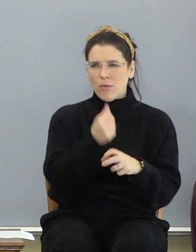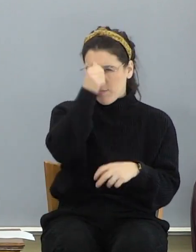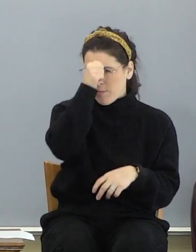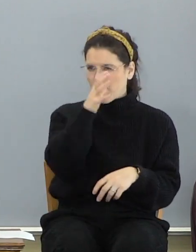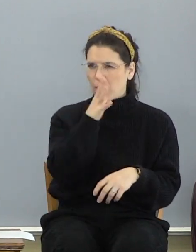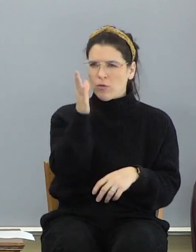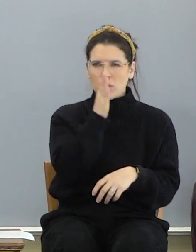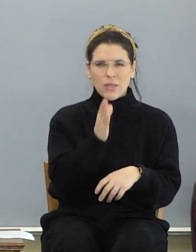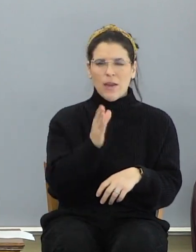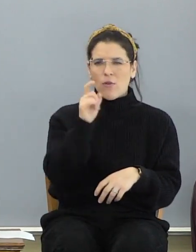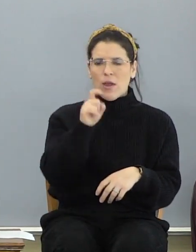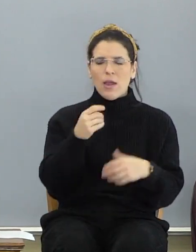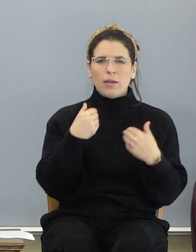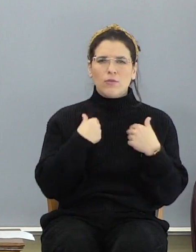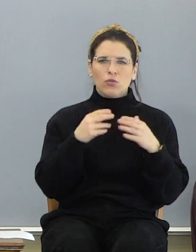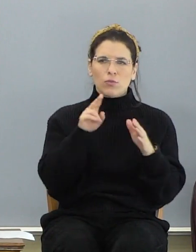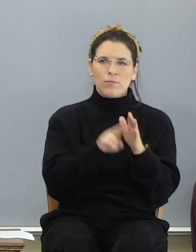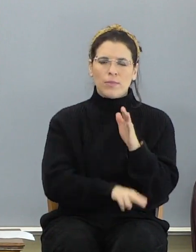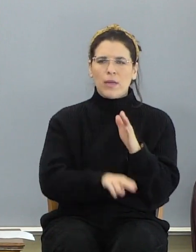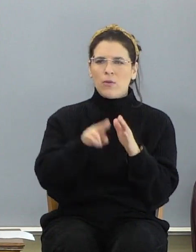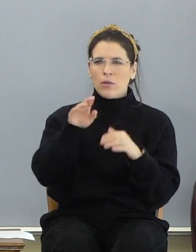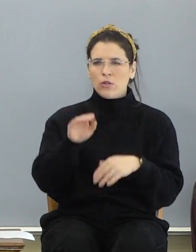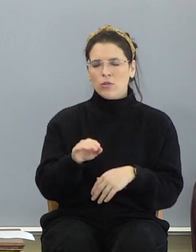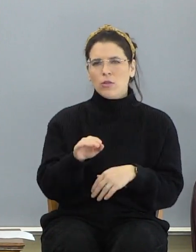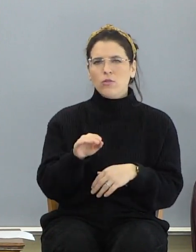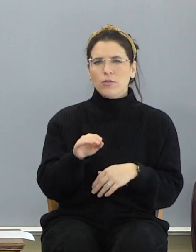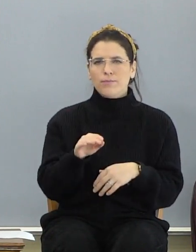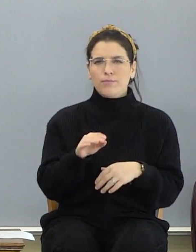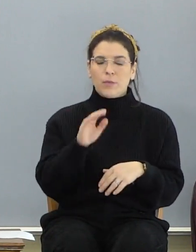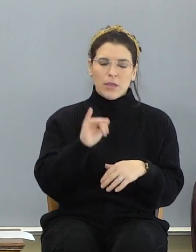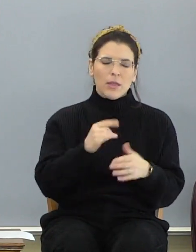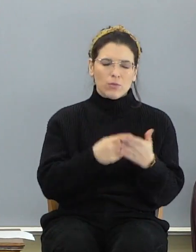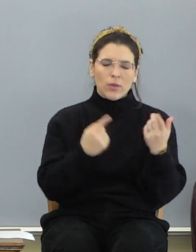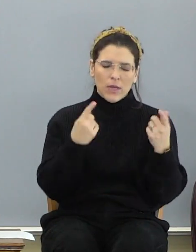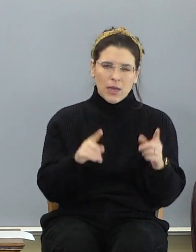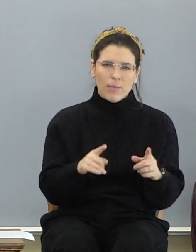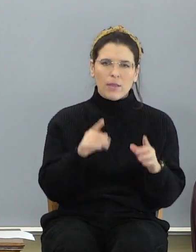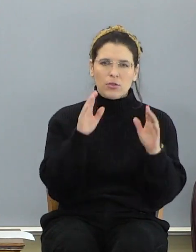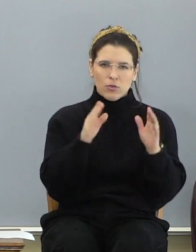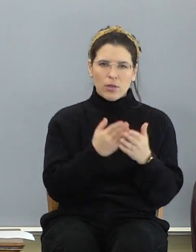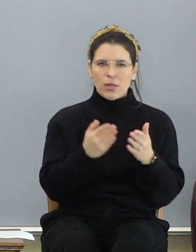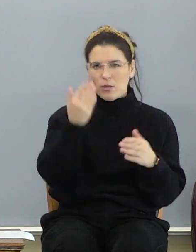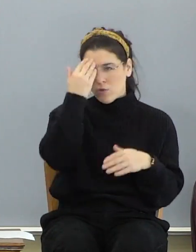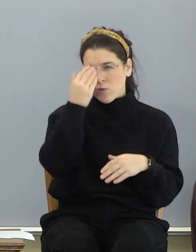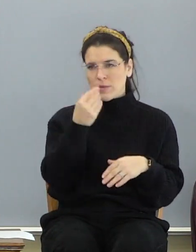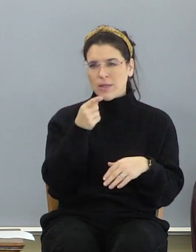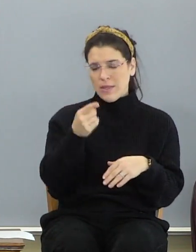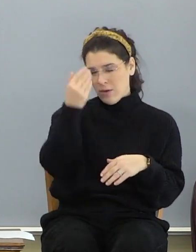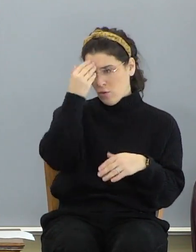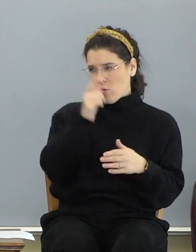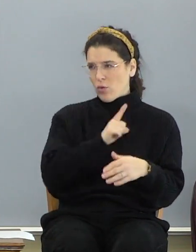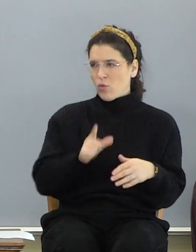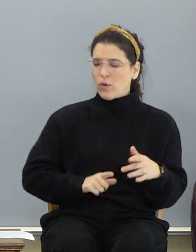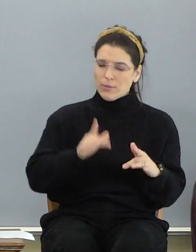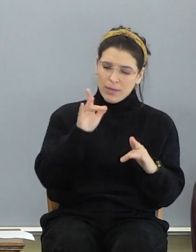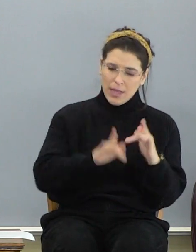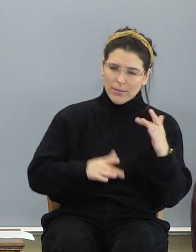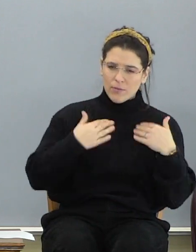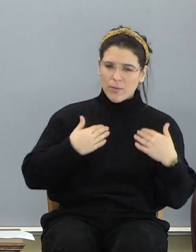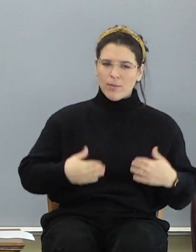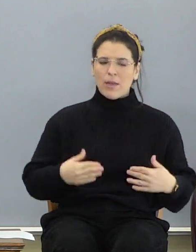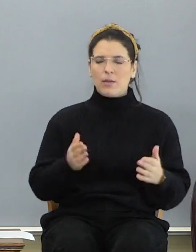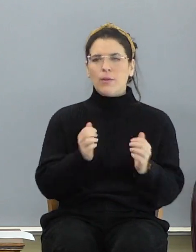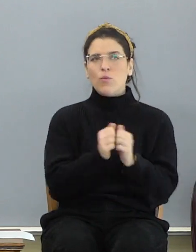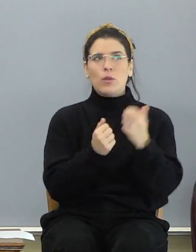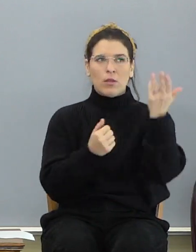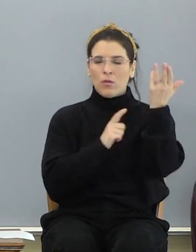never have to bury their children. But that's what happens. The great thing to know is that they know the Lord and to be absent from the body. 2 Corinthians chapter